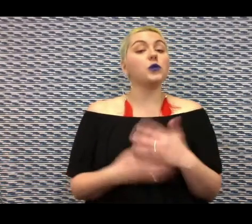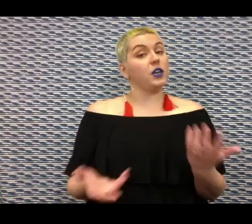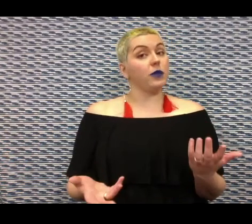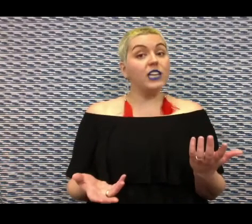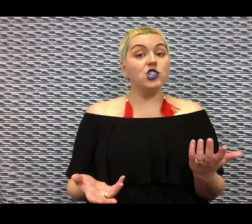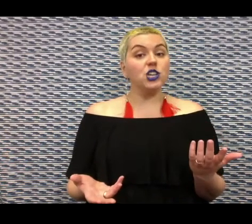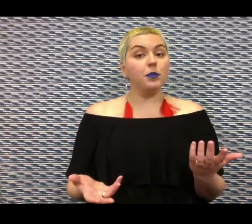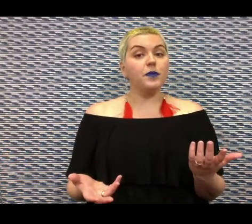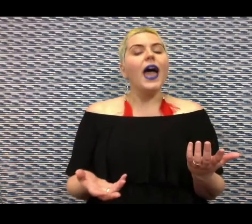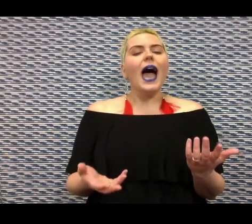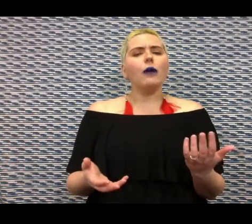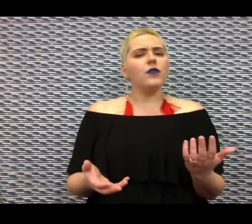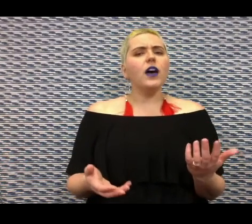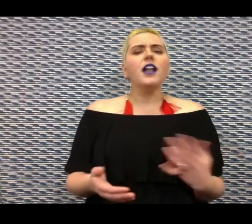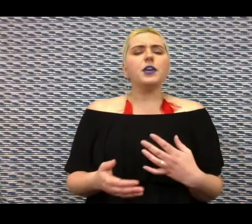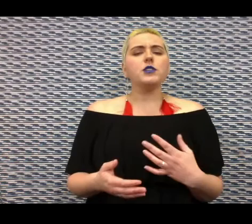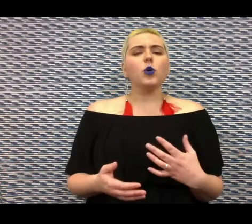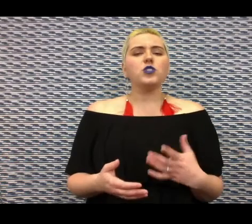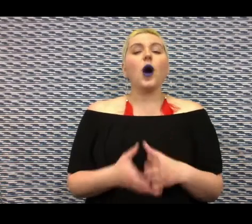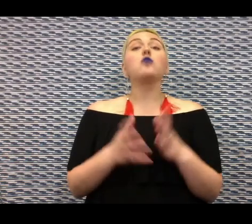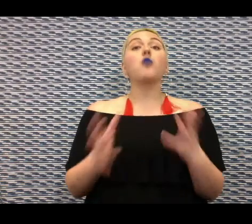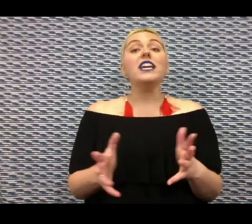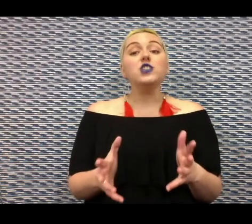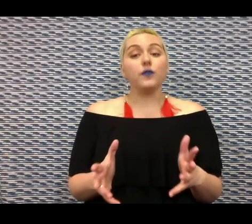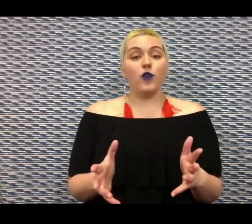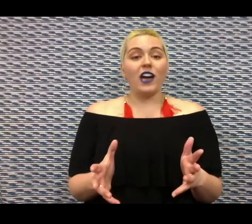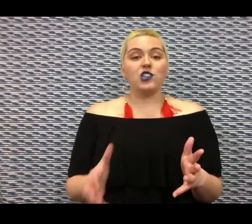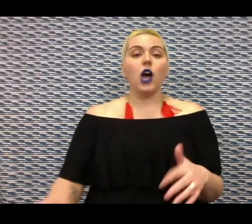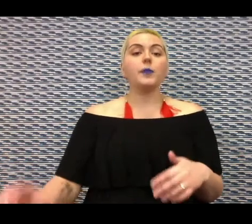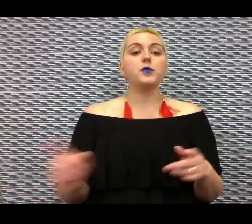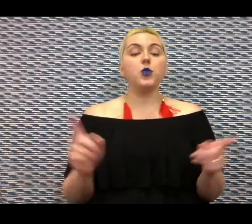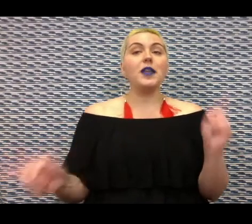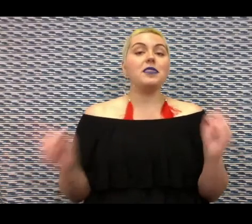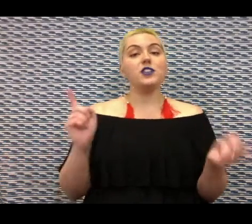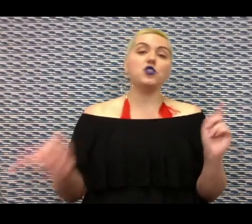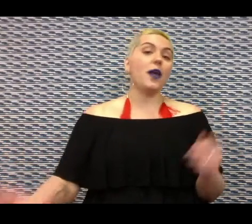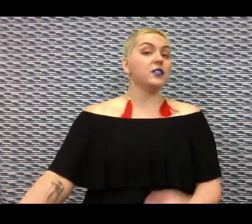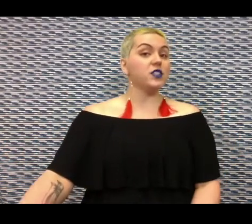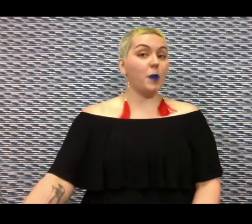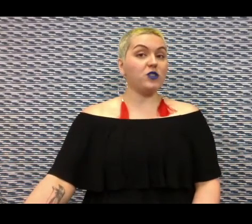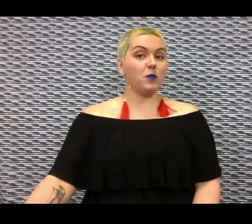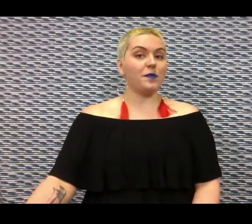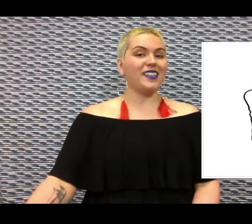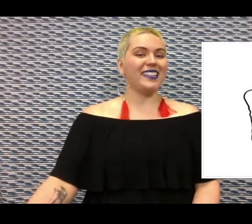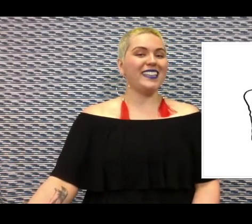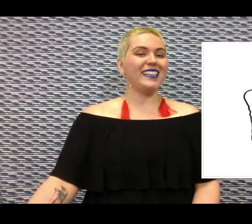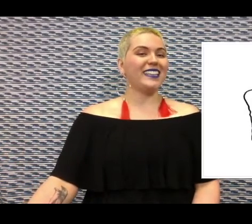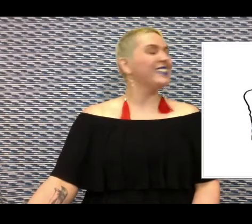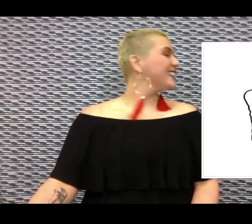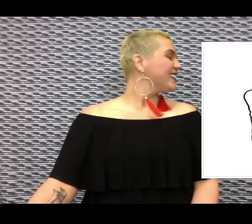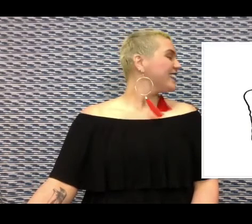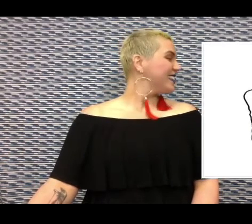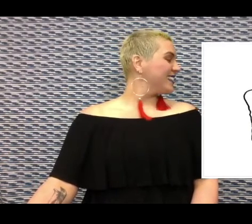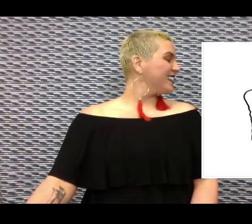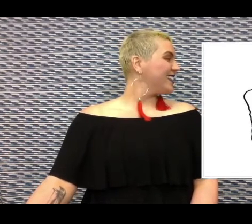end-all of any relationship. However there is also a range of attraction types between these two ends of the spectrum. For